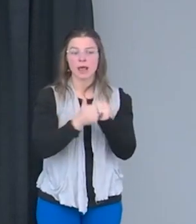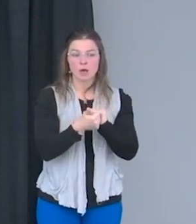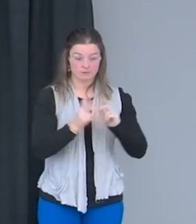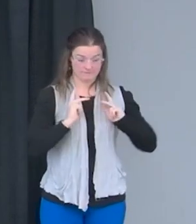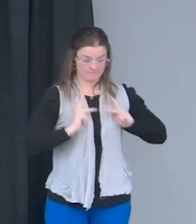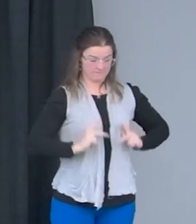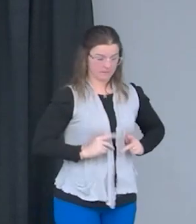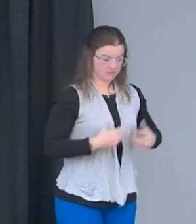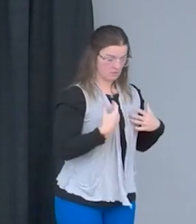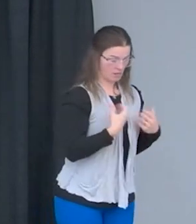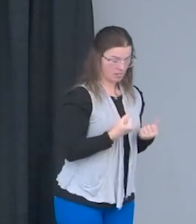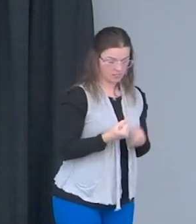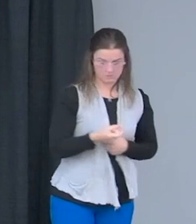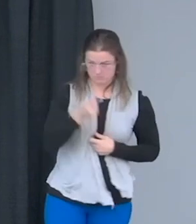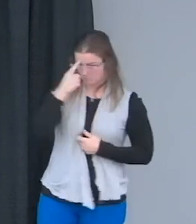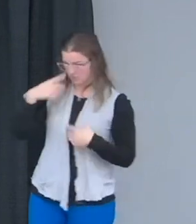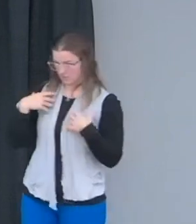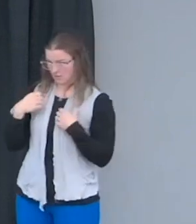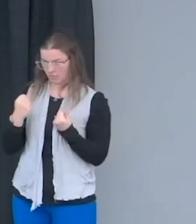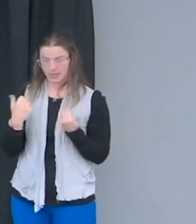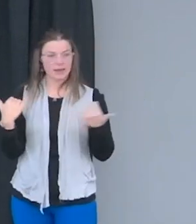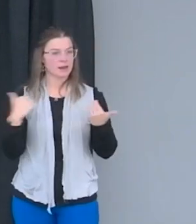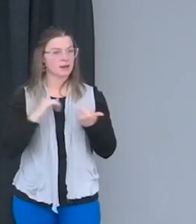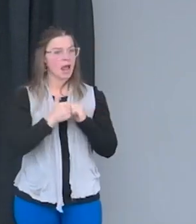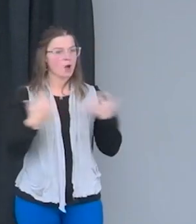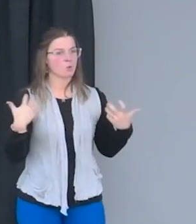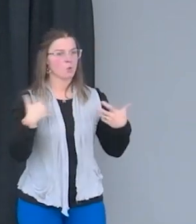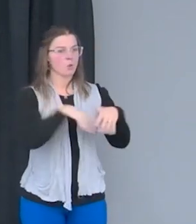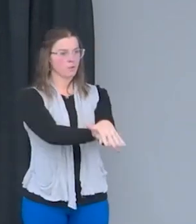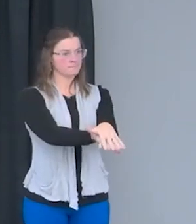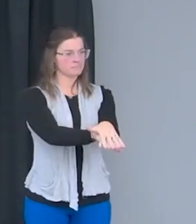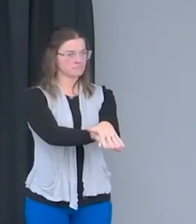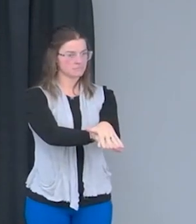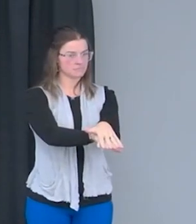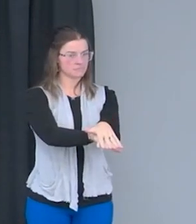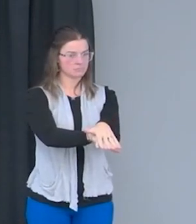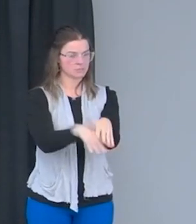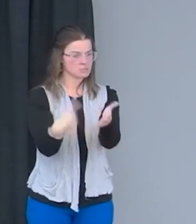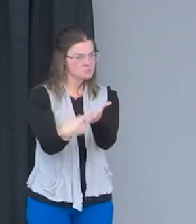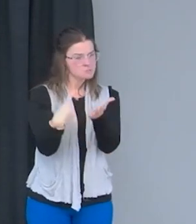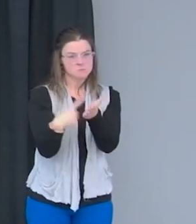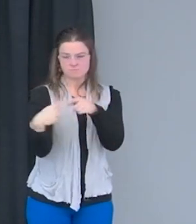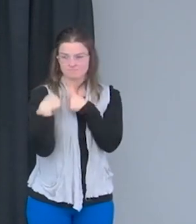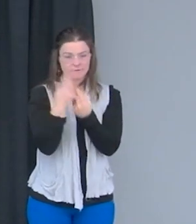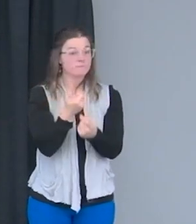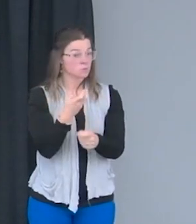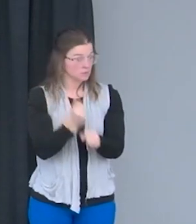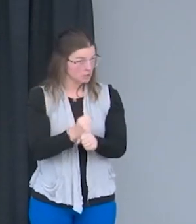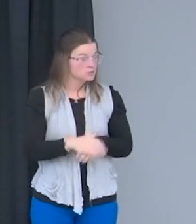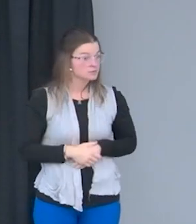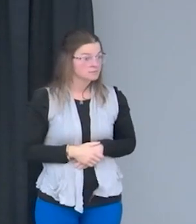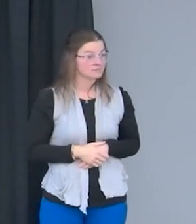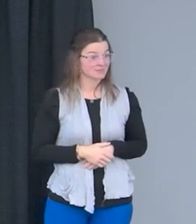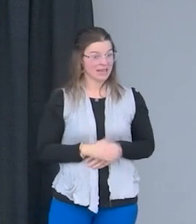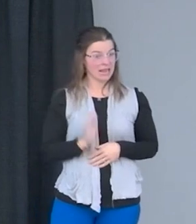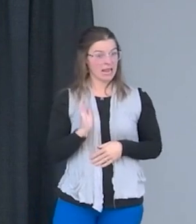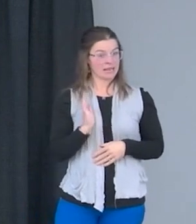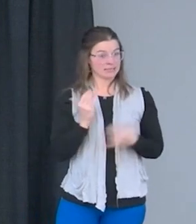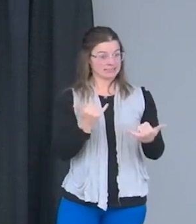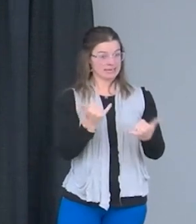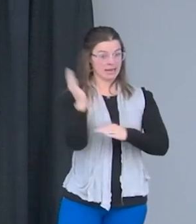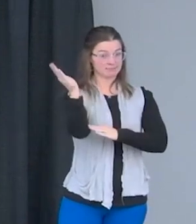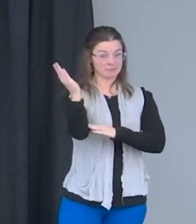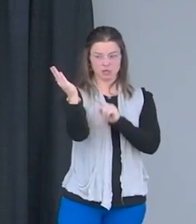health and mental health, and our speaker here today is a lot of the reason why those things are